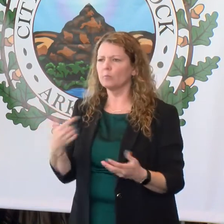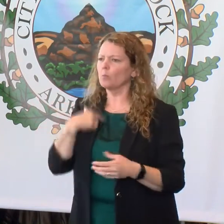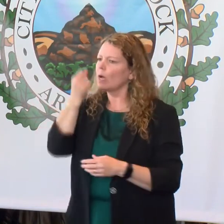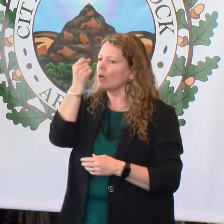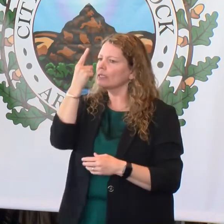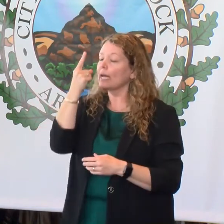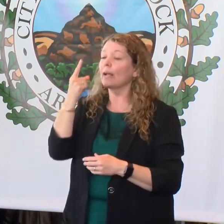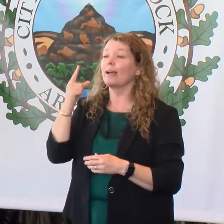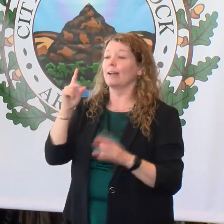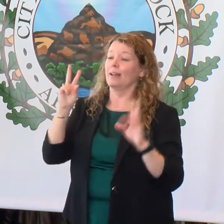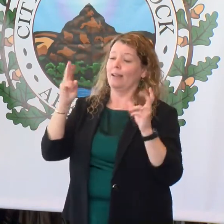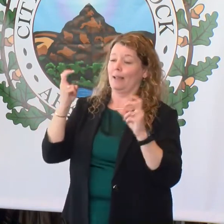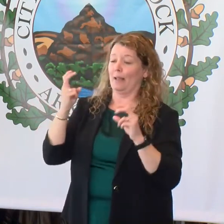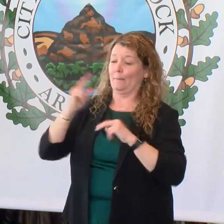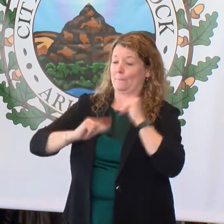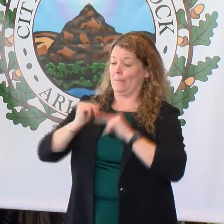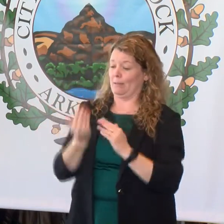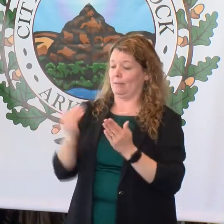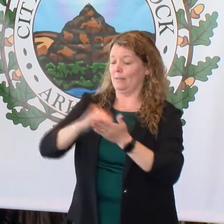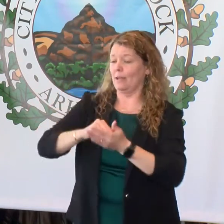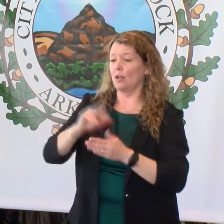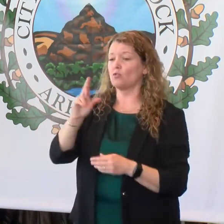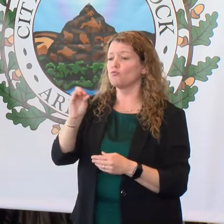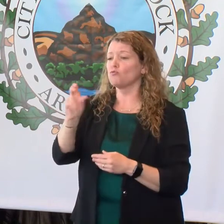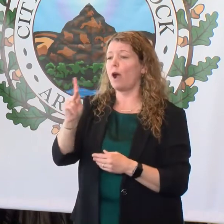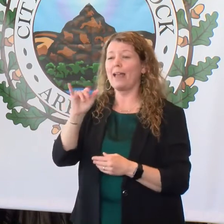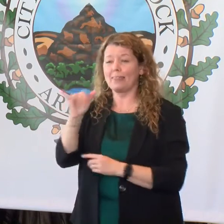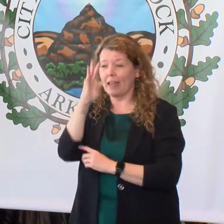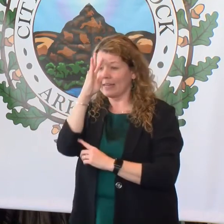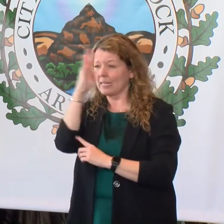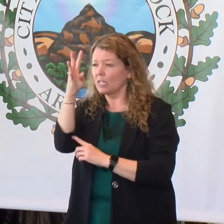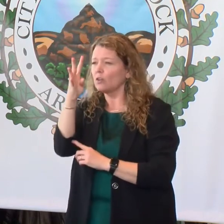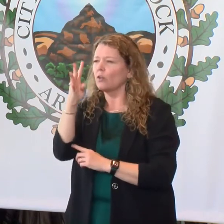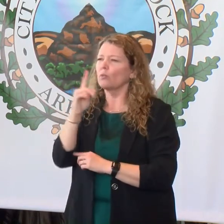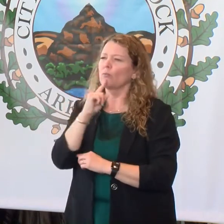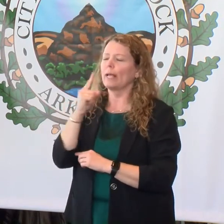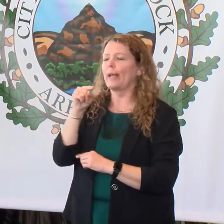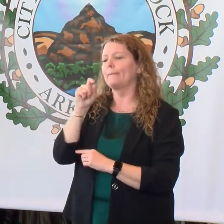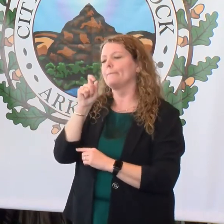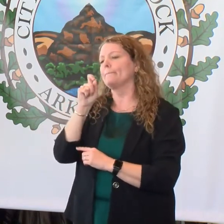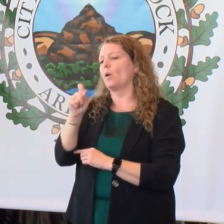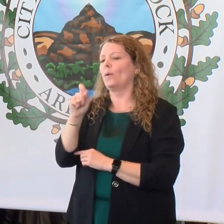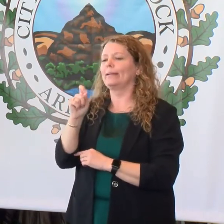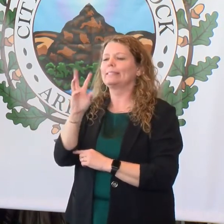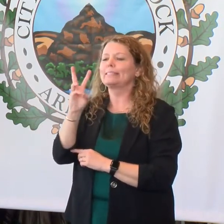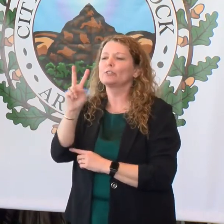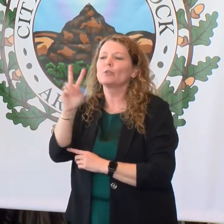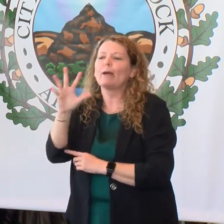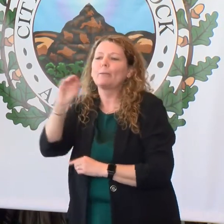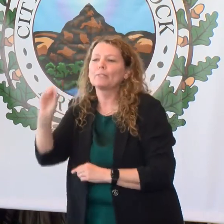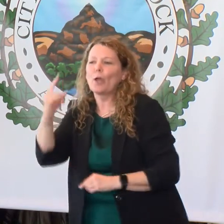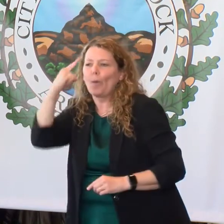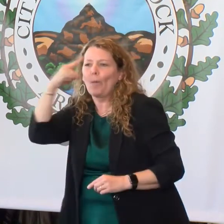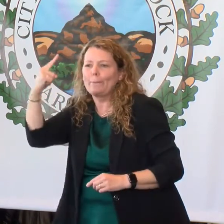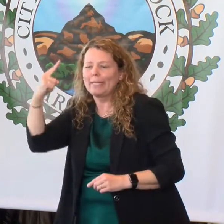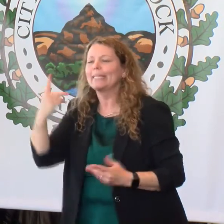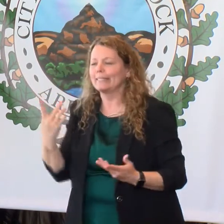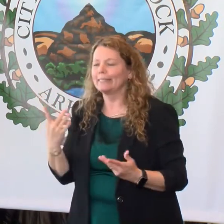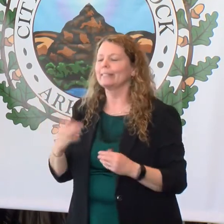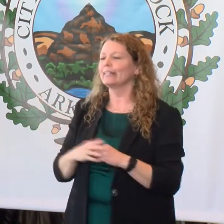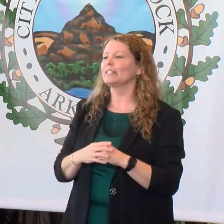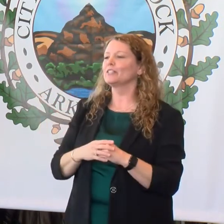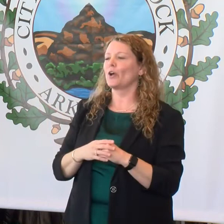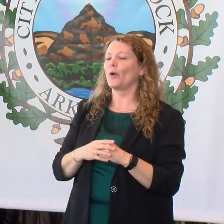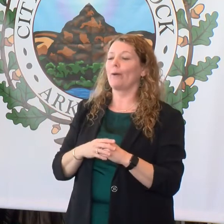that the Rebuild the Rock initiative is just one penny. Technically it's .625 percent. And so we move from